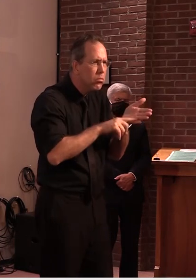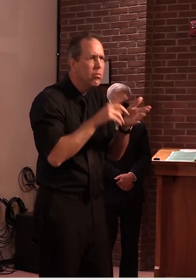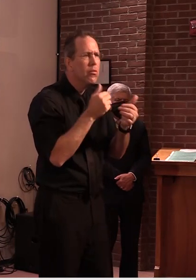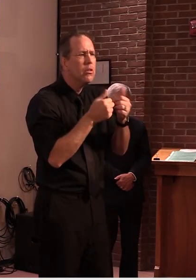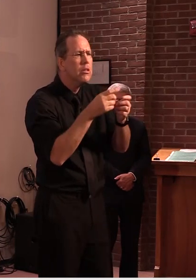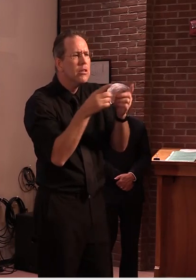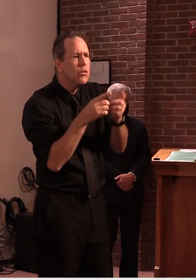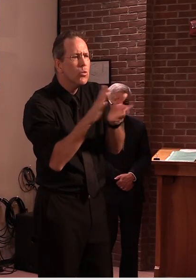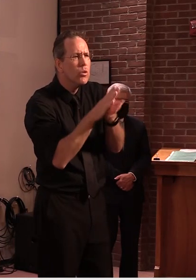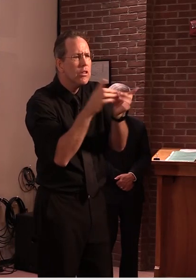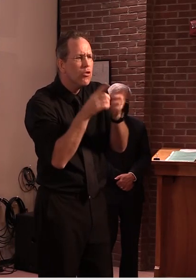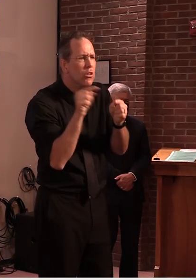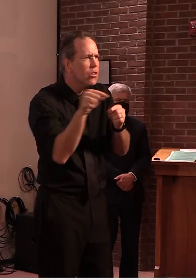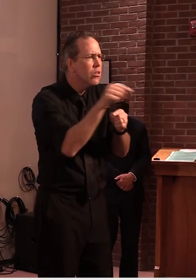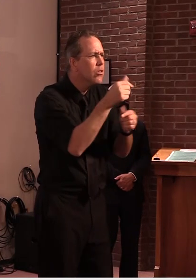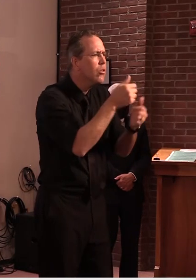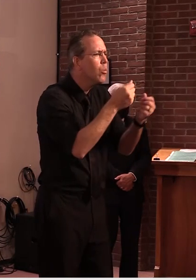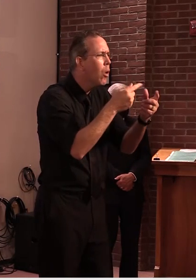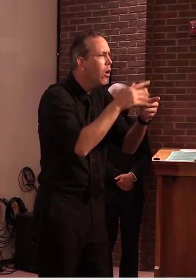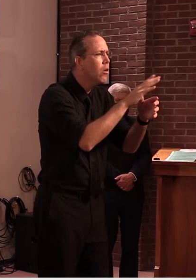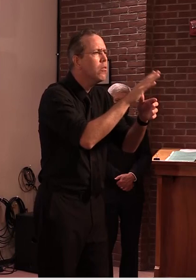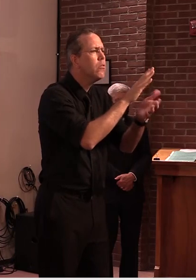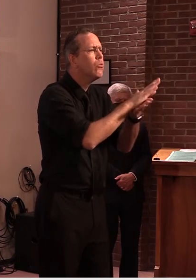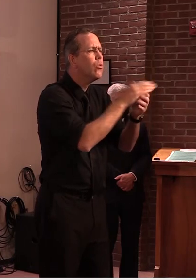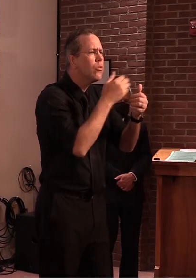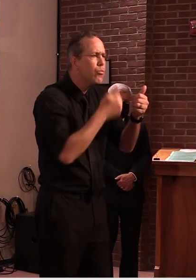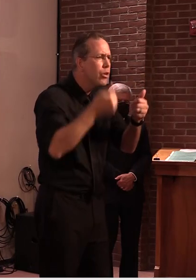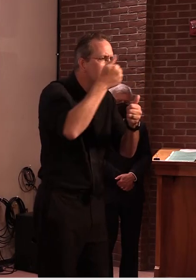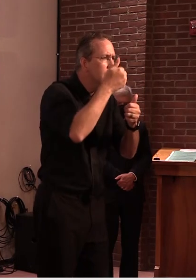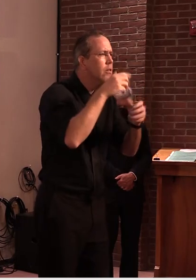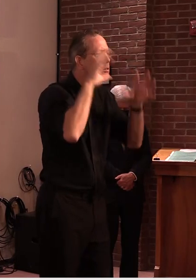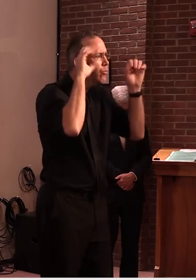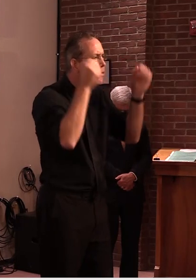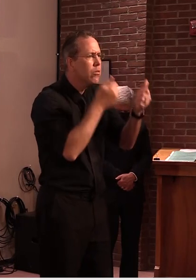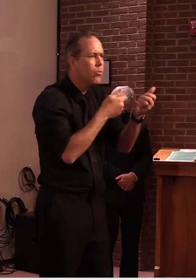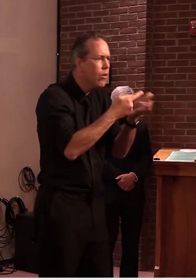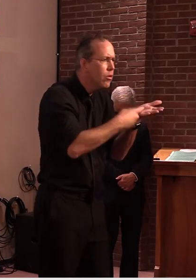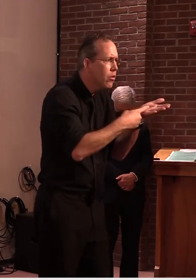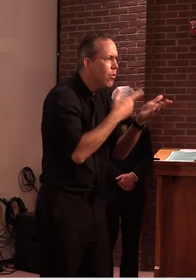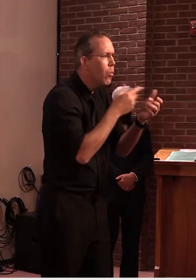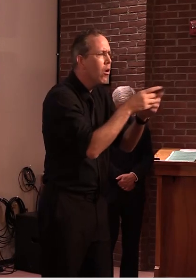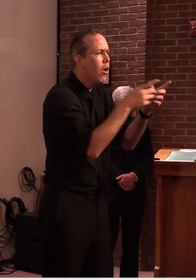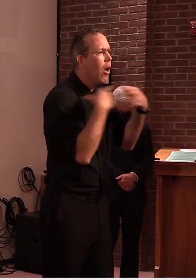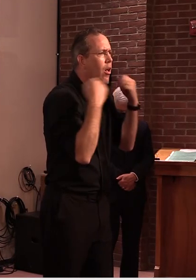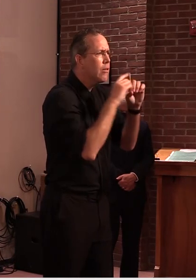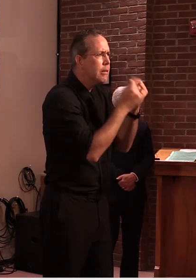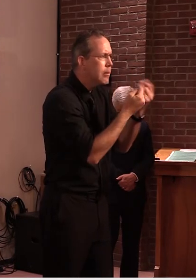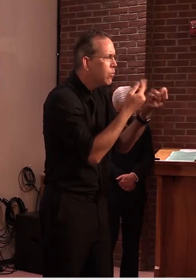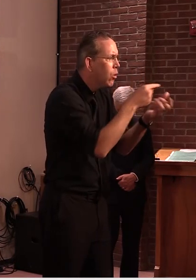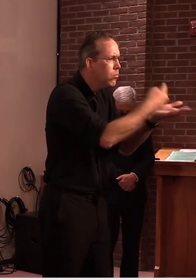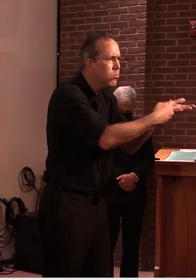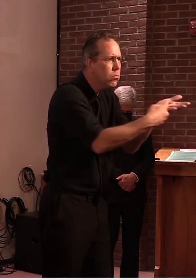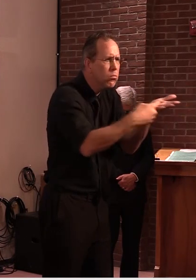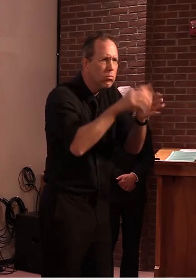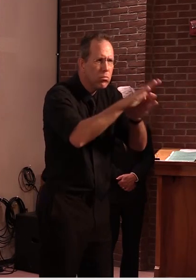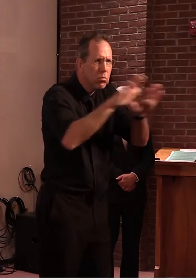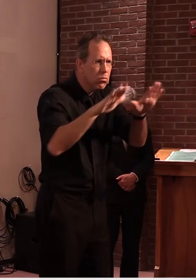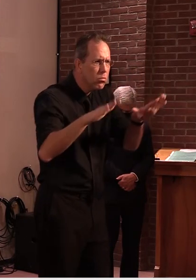local superintendent in consultation with the department of health yeah okay